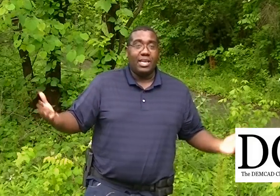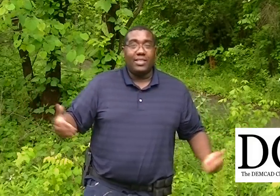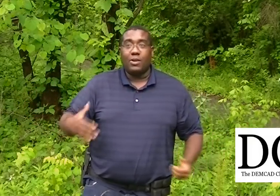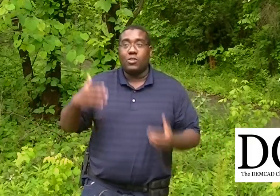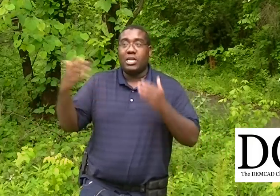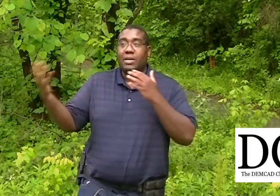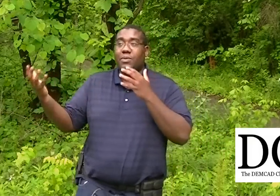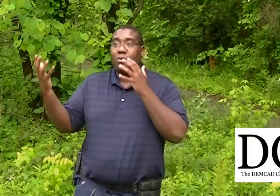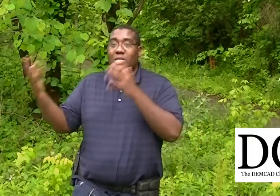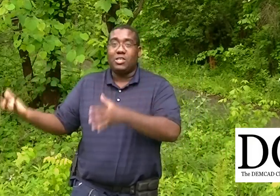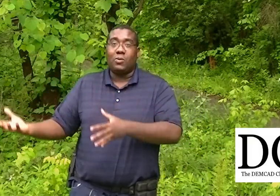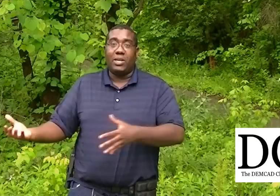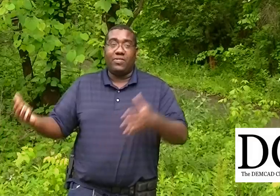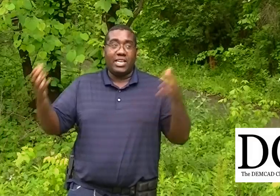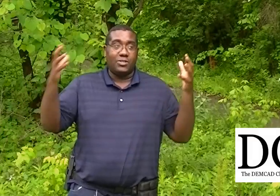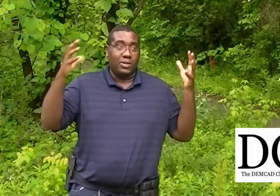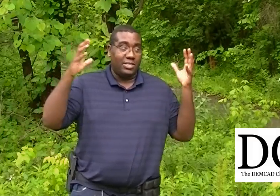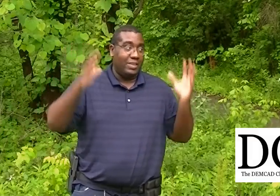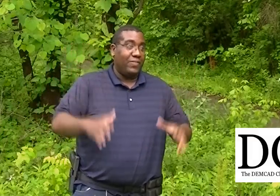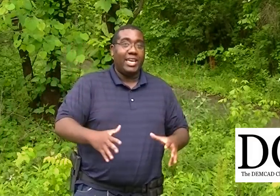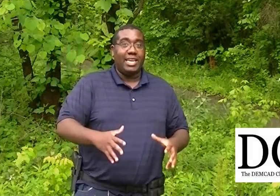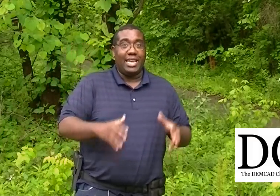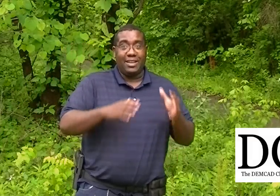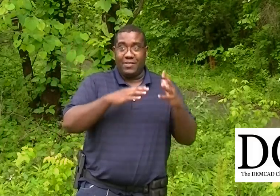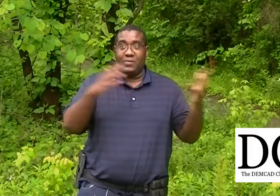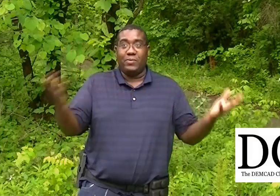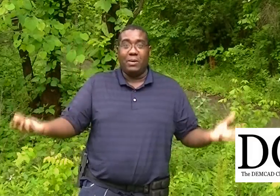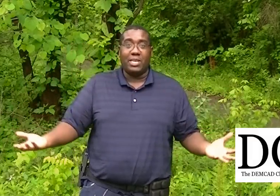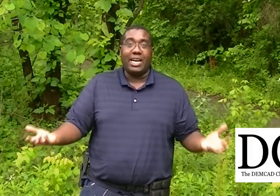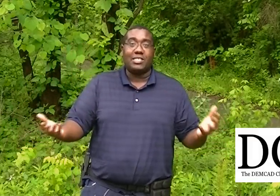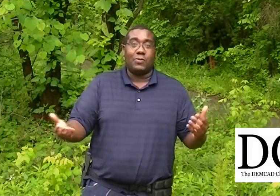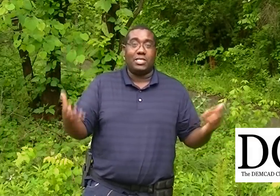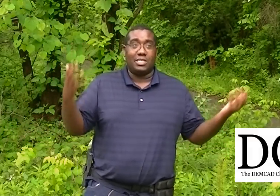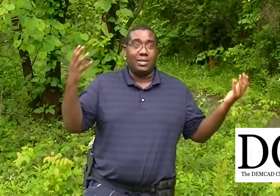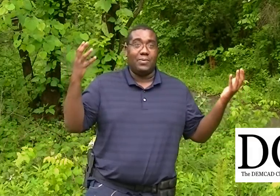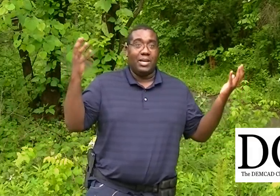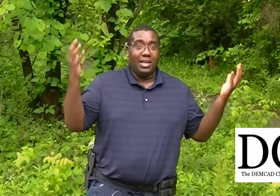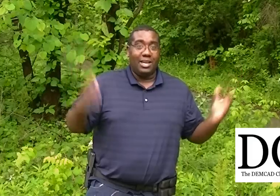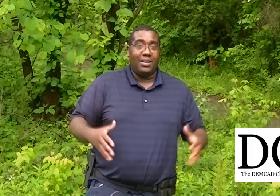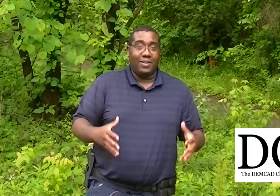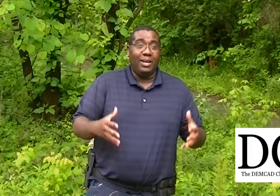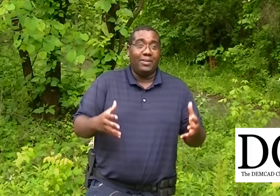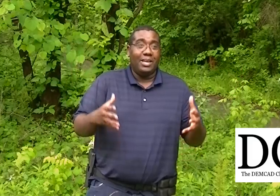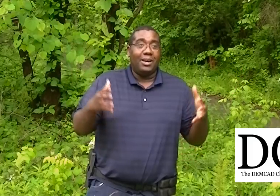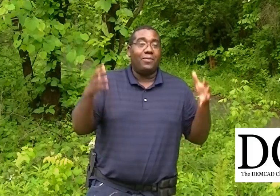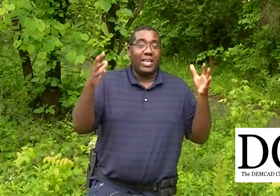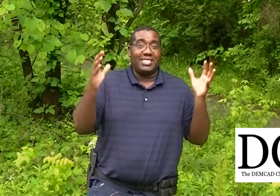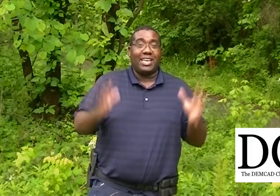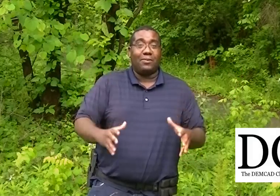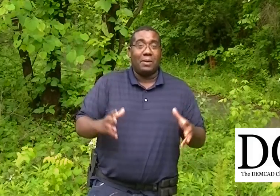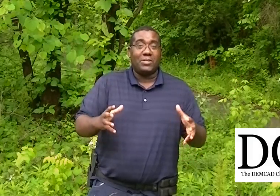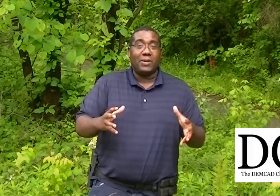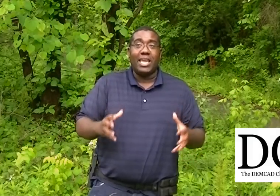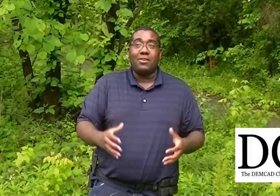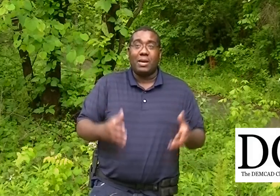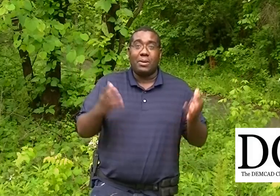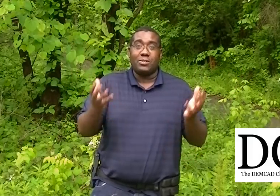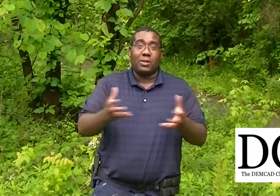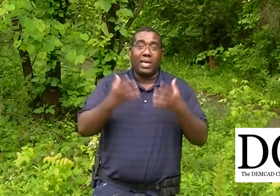Then, of course, you have the winter when things sort of deflate and you deal with the consequences of that cycle coming to an end. You have sort of